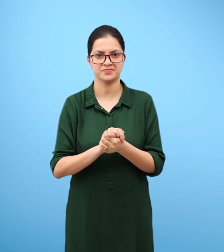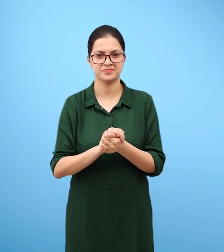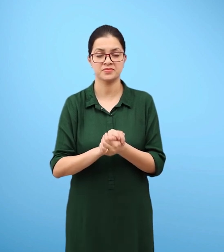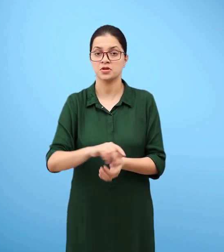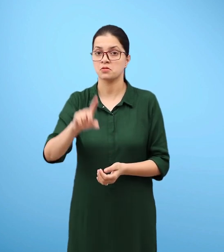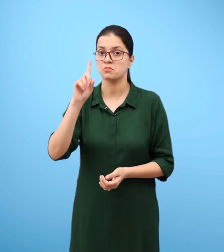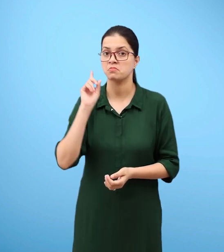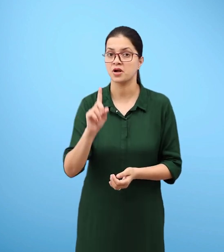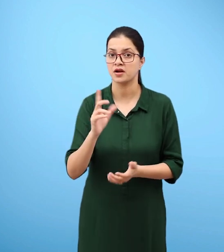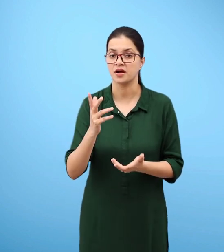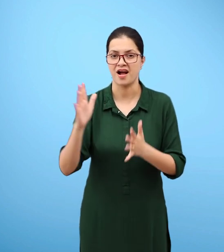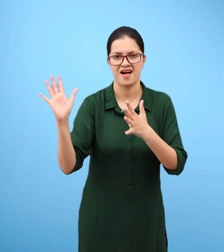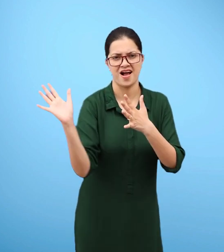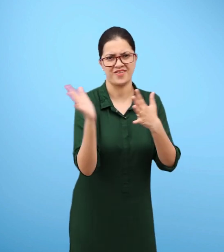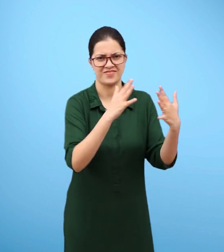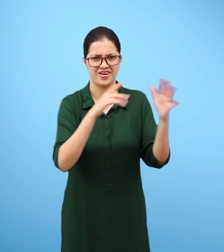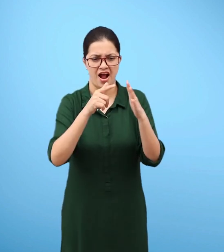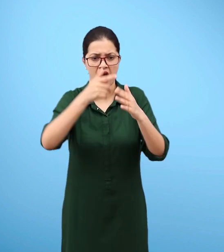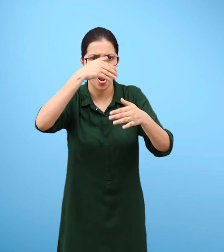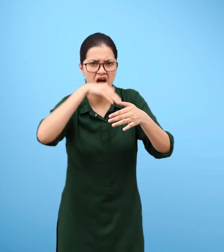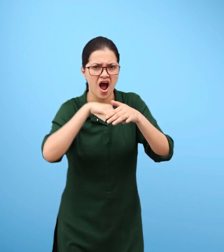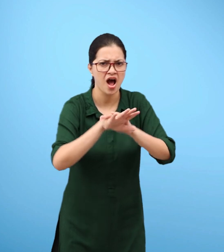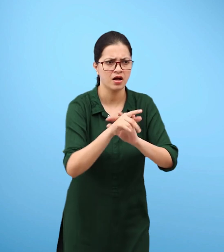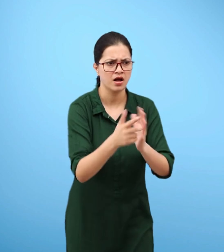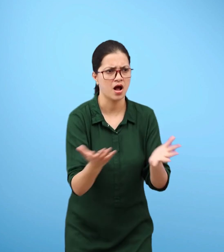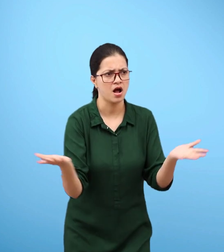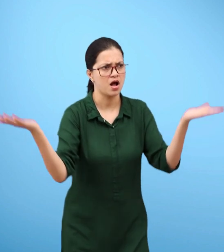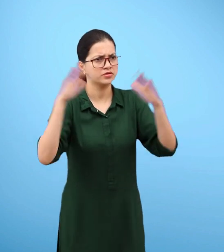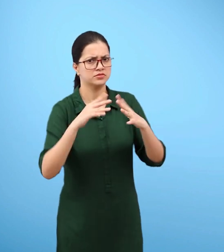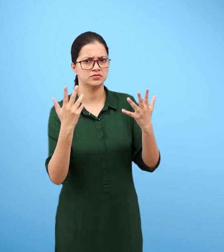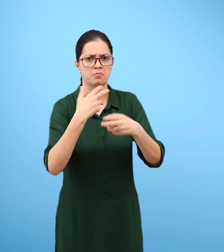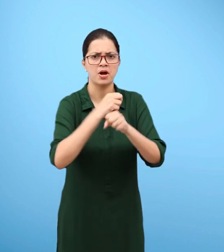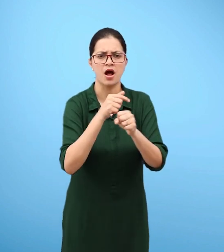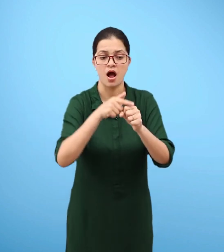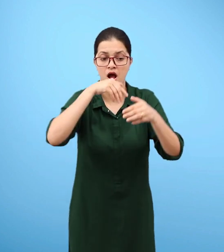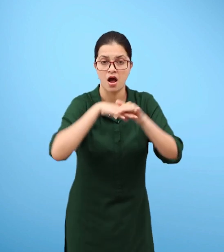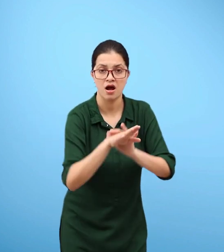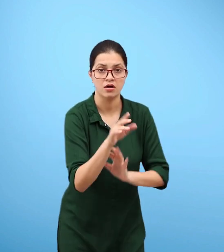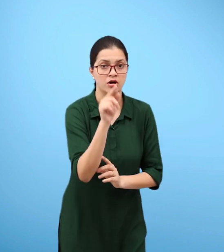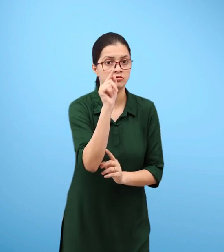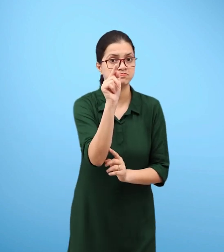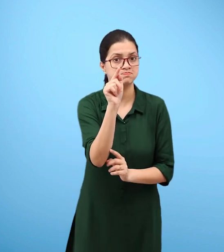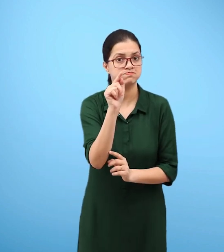However, there may be some variations in the composition of air from place to place.